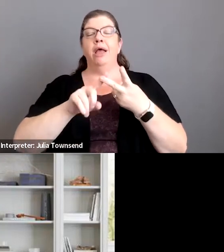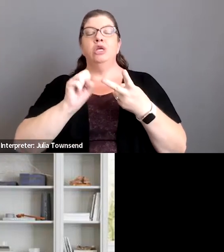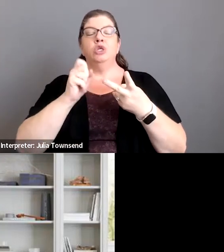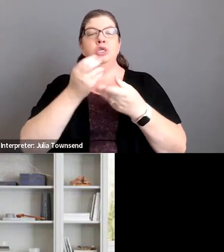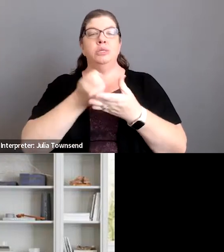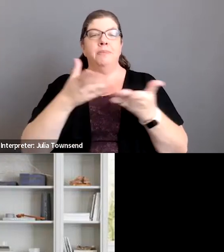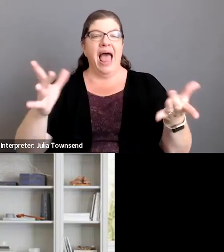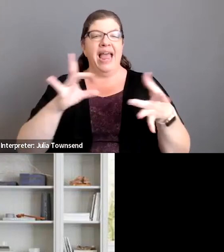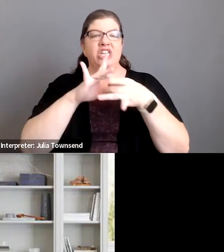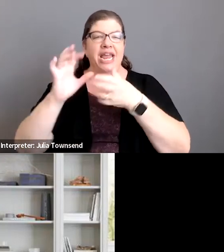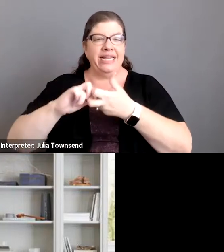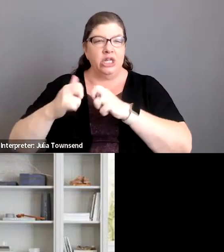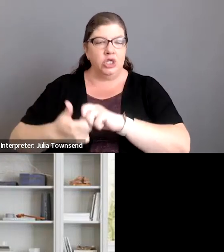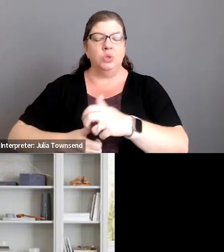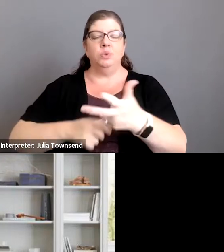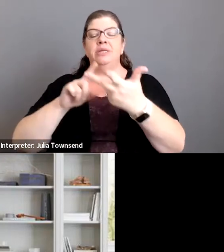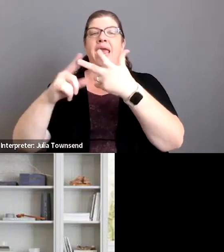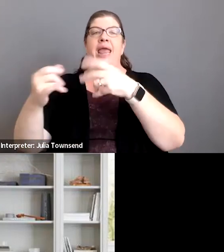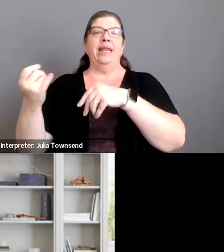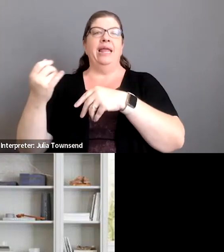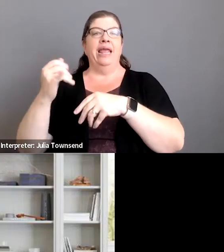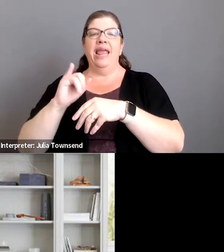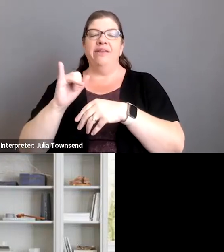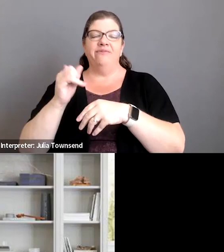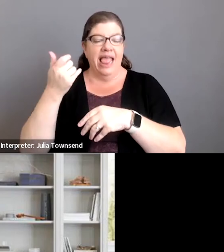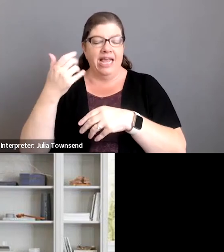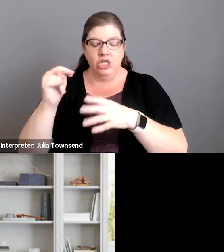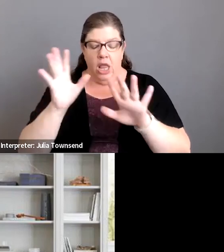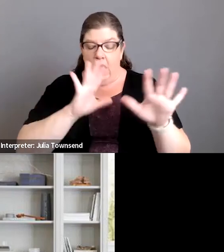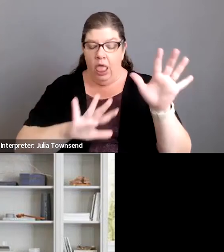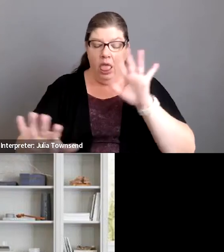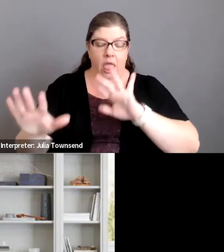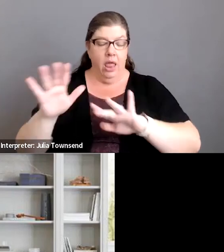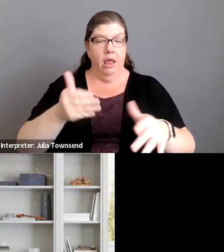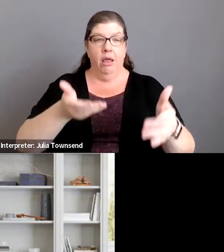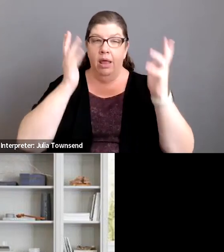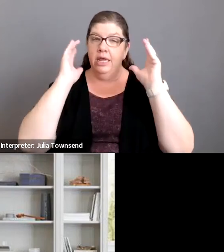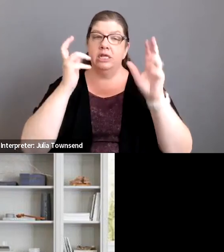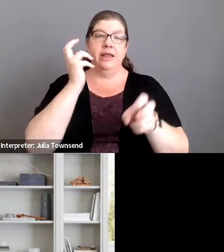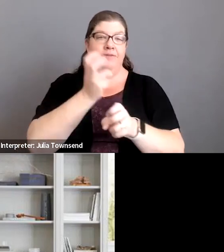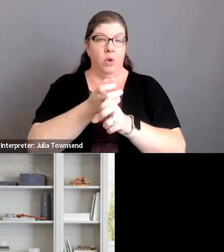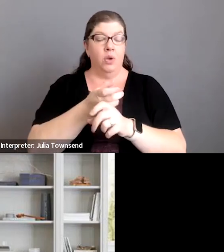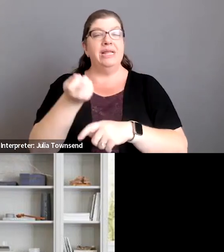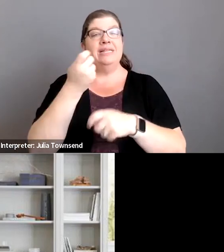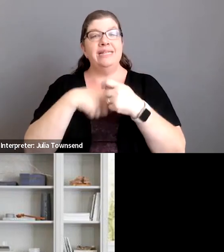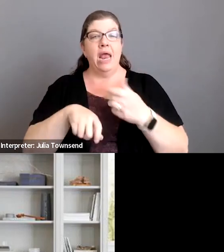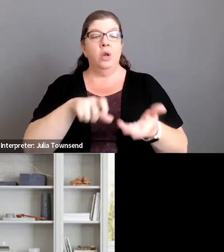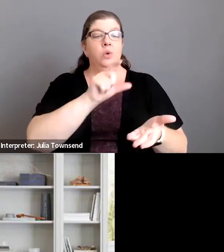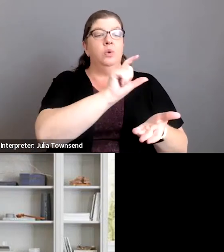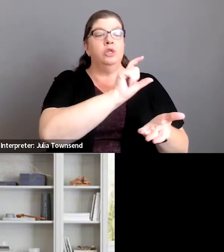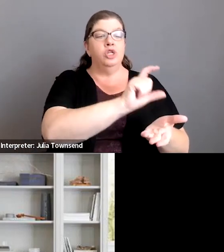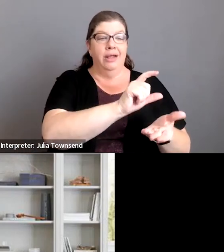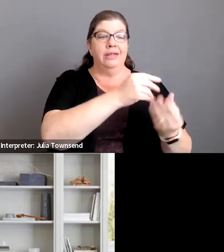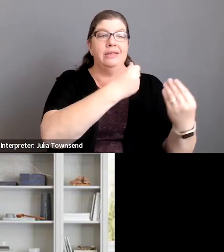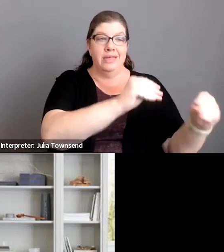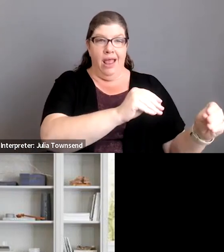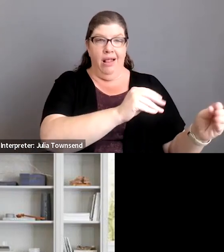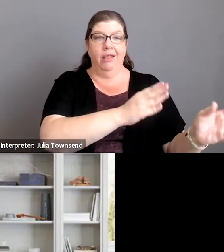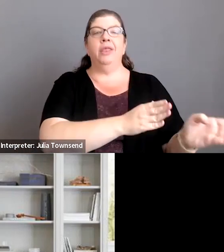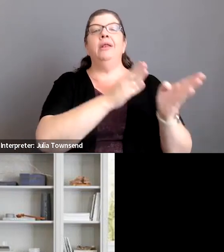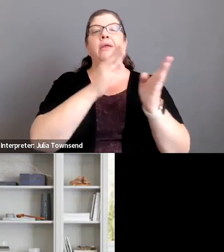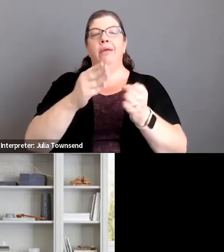inflation it would be you know really really difficult so instead we do them in smaller chunks